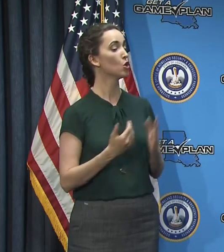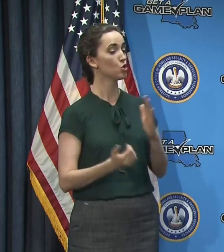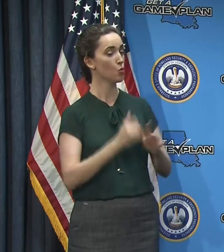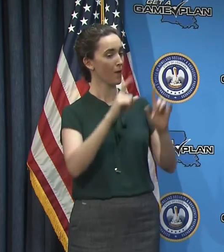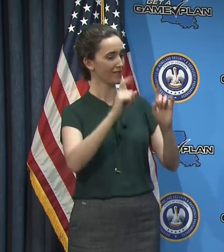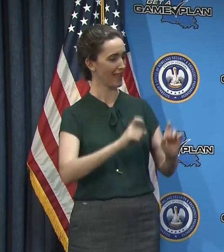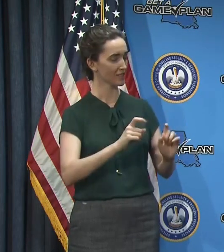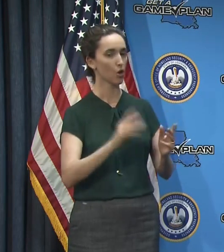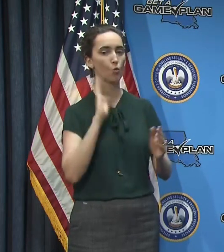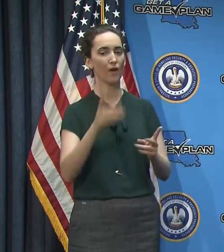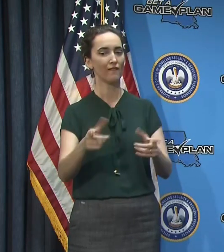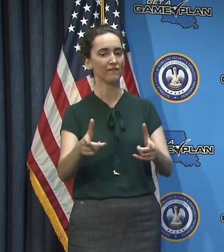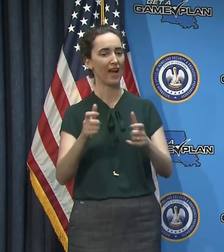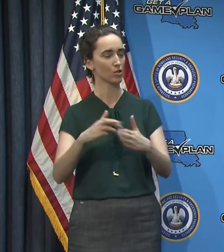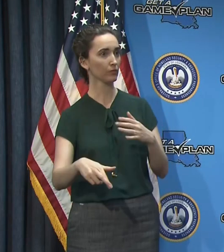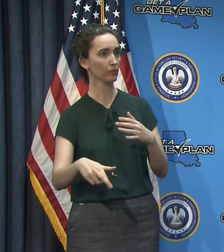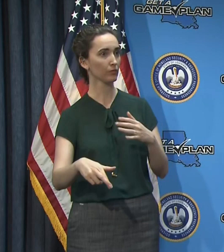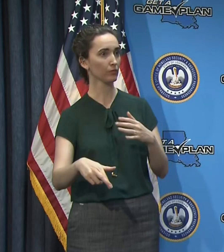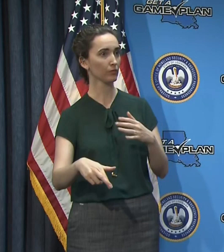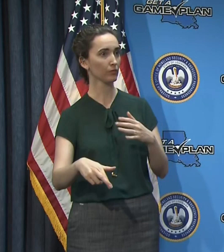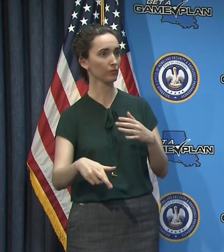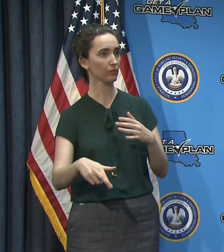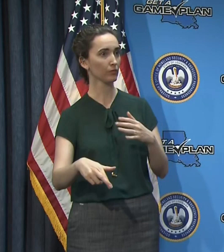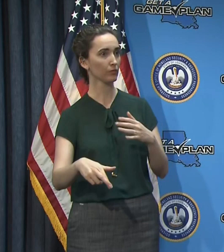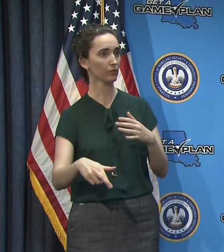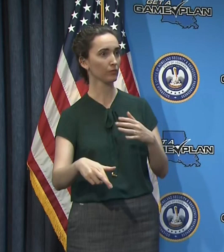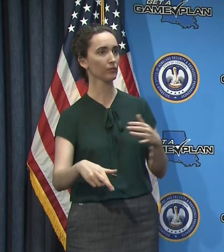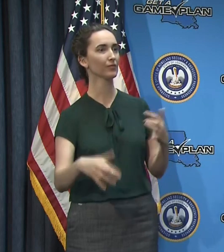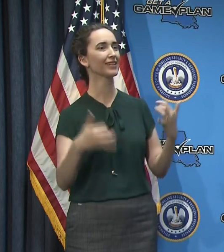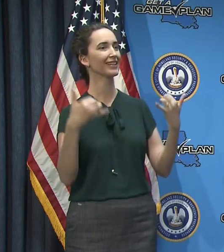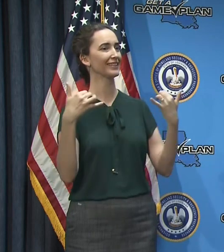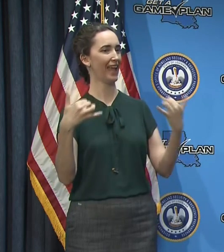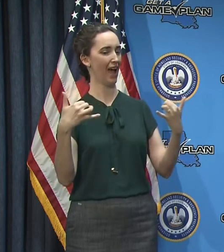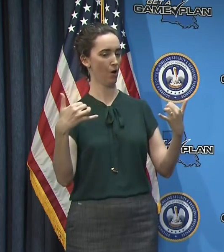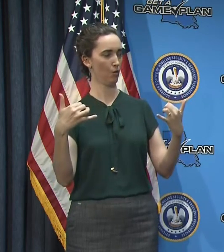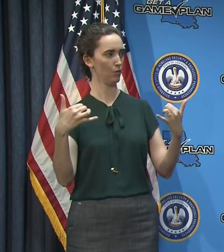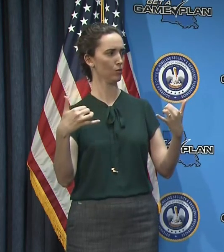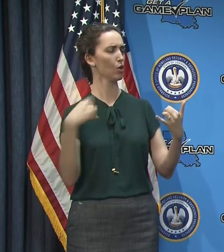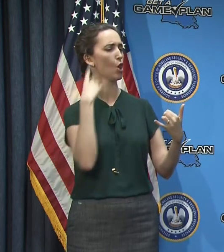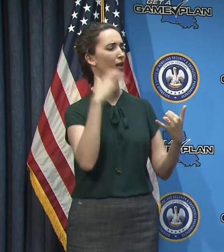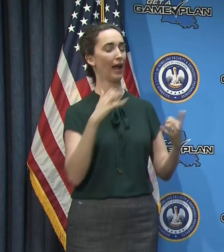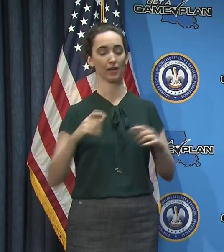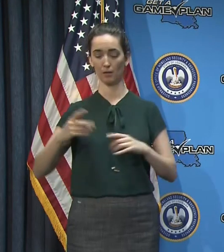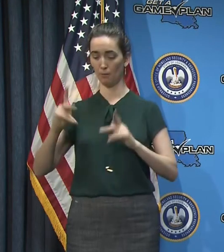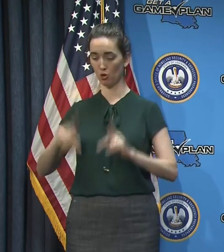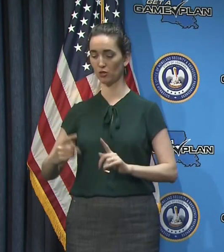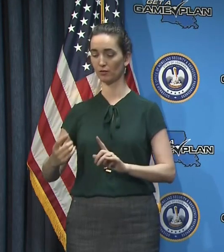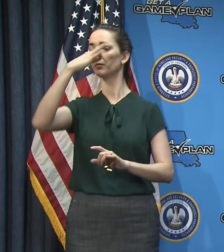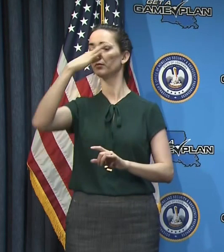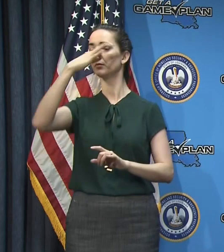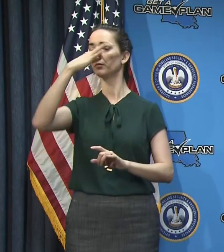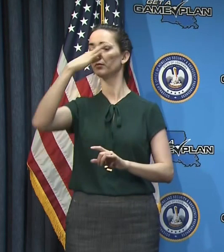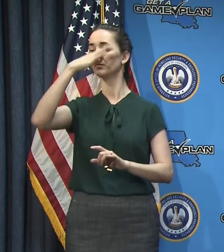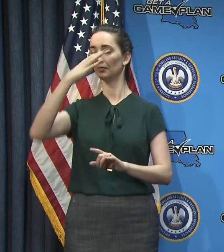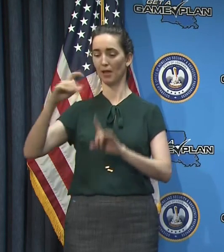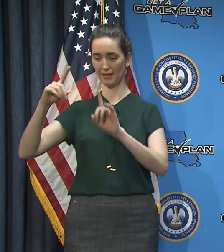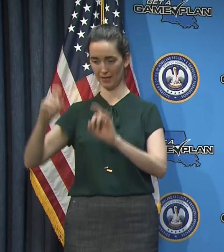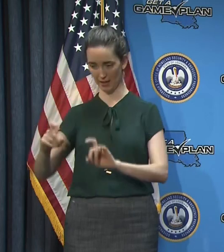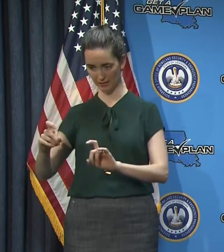Where are we as far as someone getting a test and the numbers that are coming out